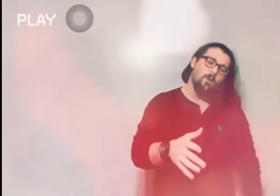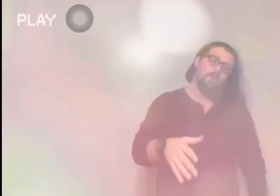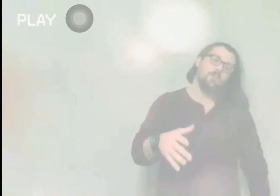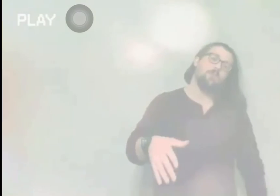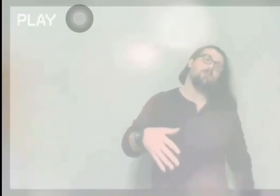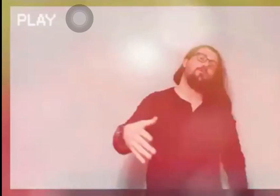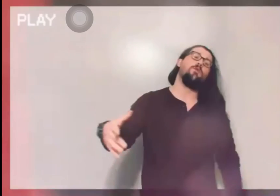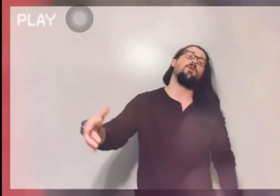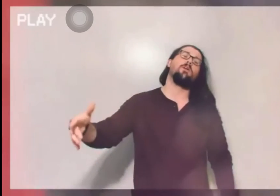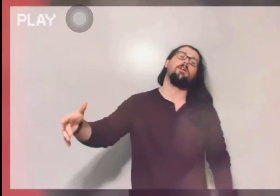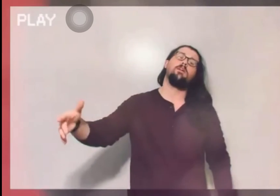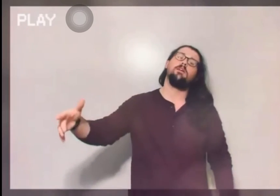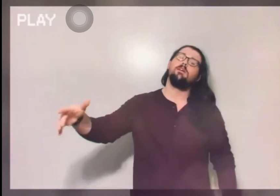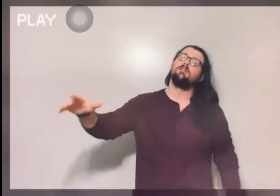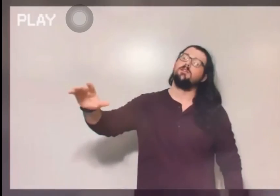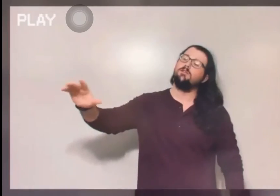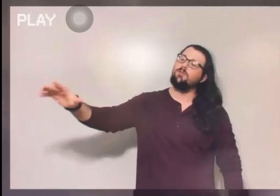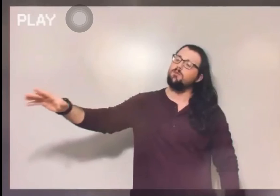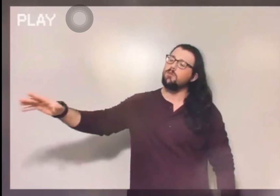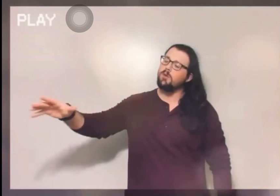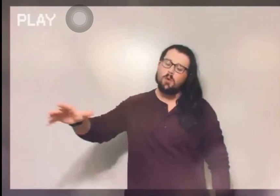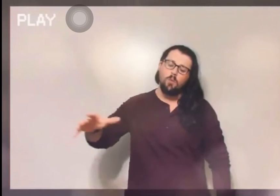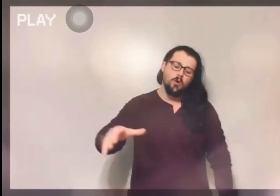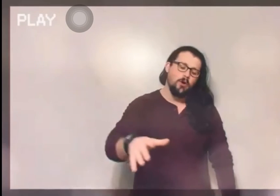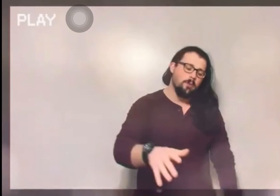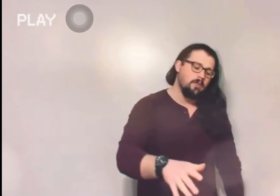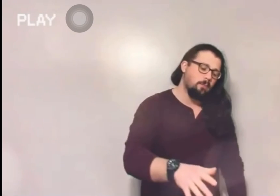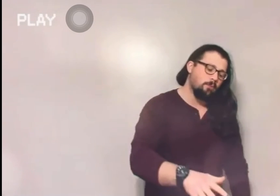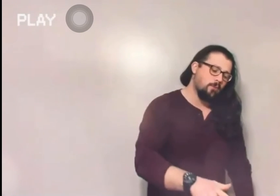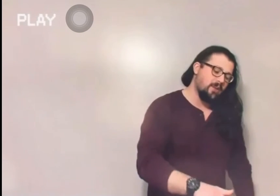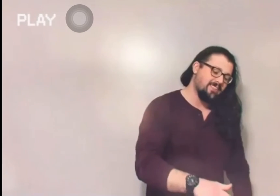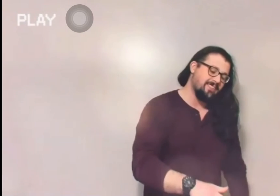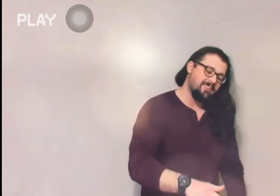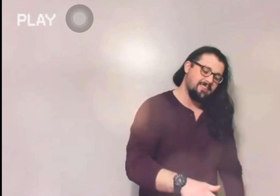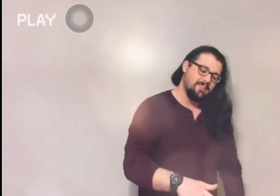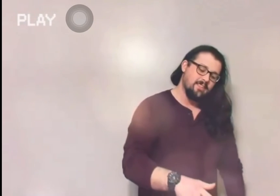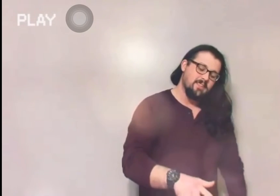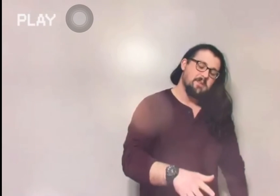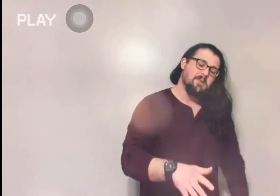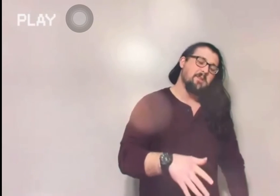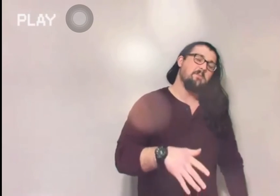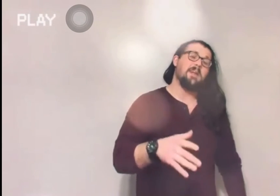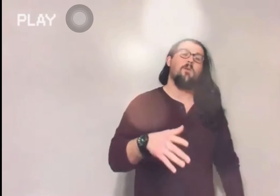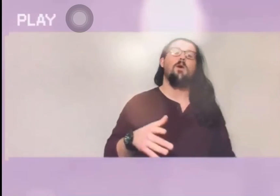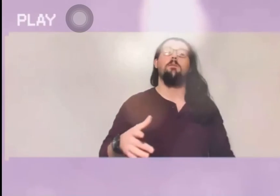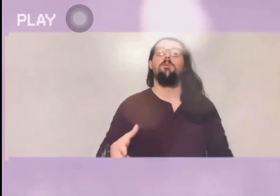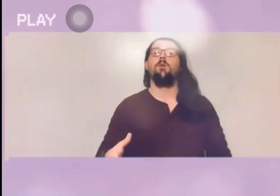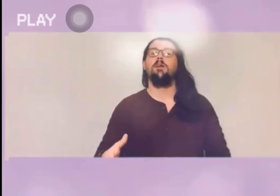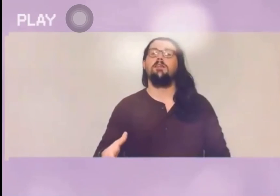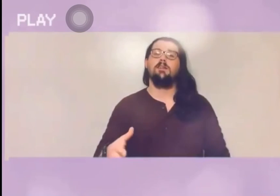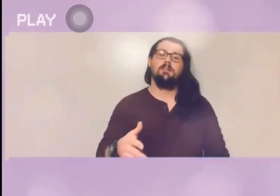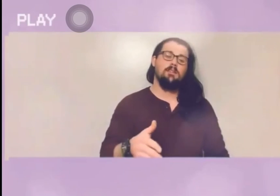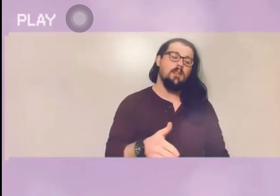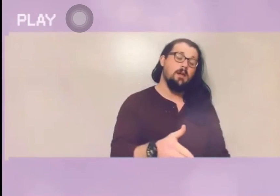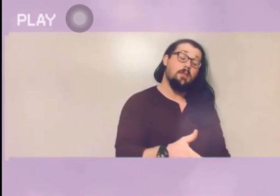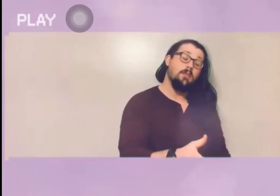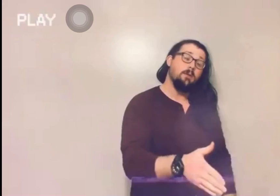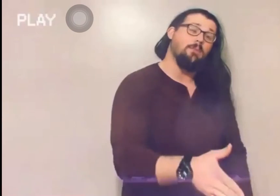only look forward to the future. We don't worry about the present. But at one point, the